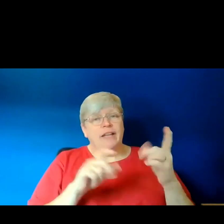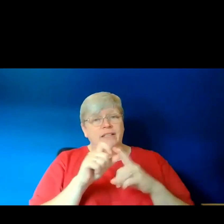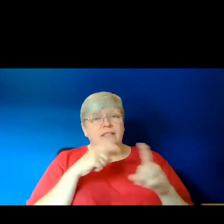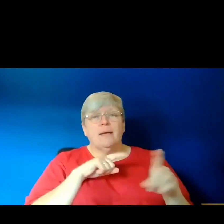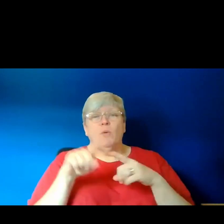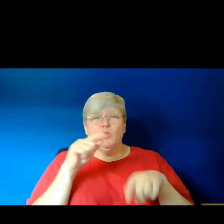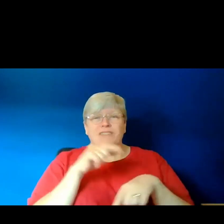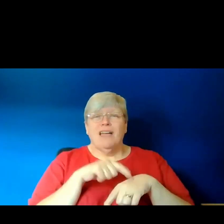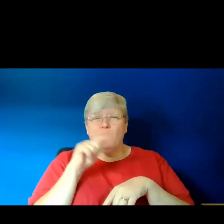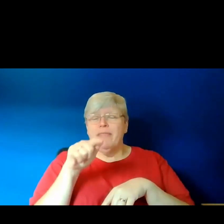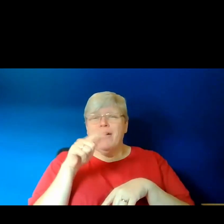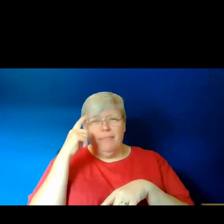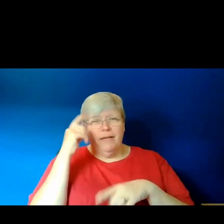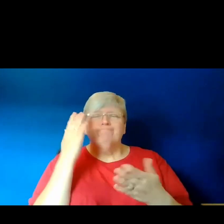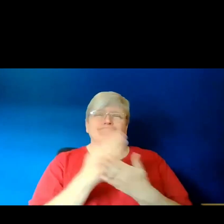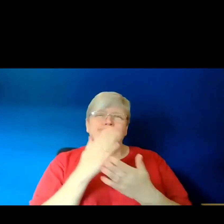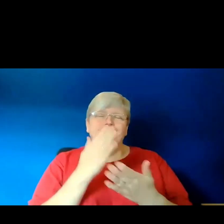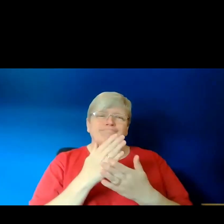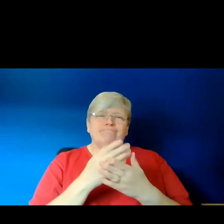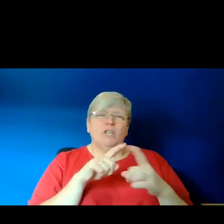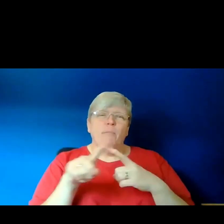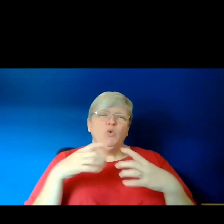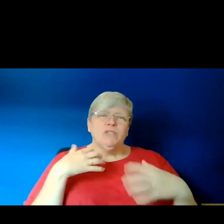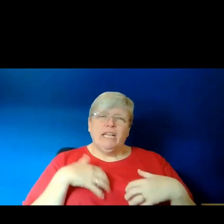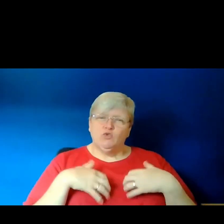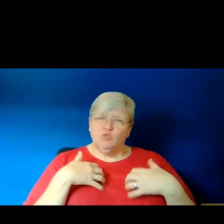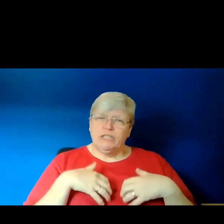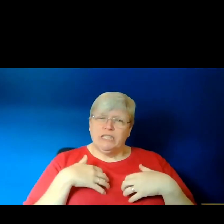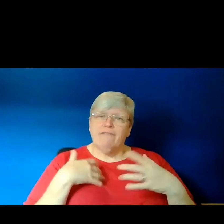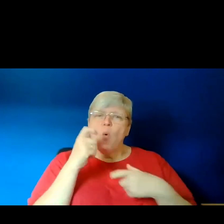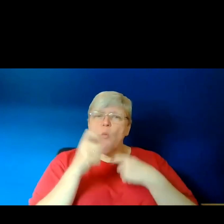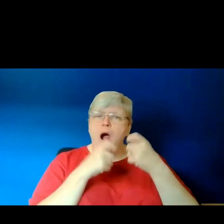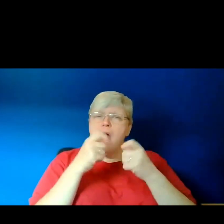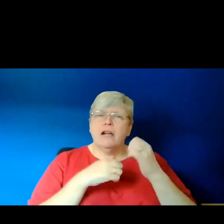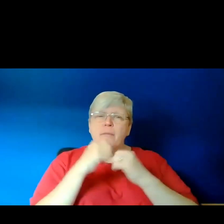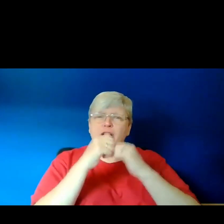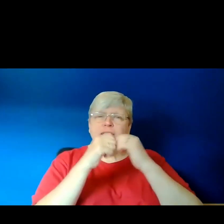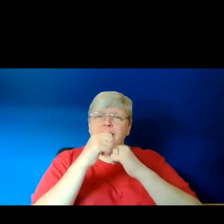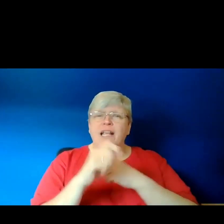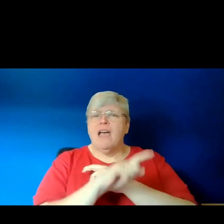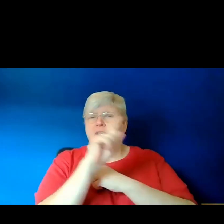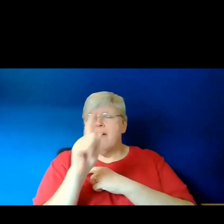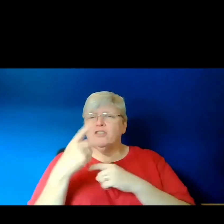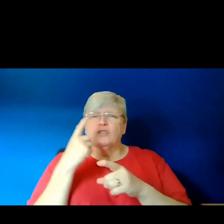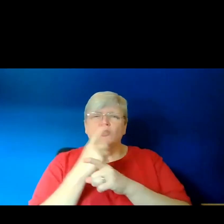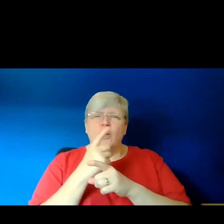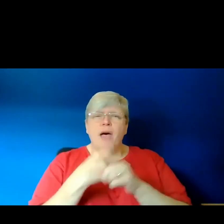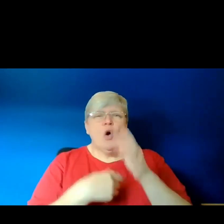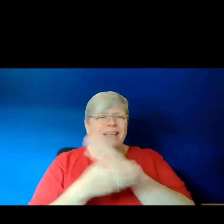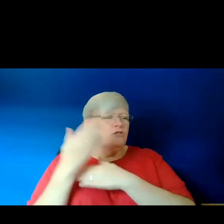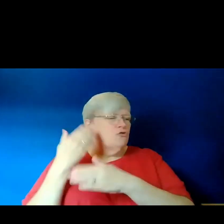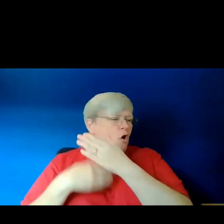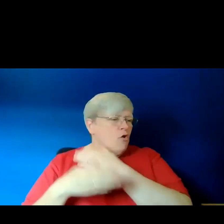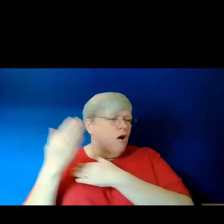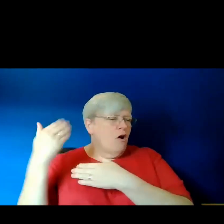on that, because I think it's possibly the most interesting for world building. And then after that, I'll talk about historical settings in poetry.